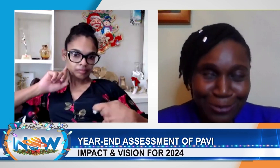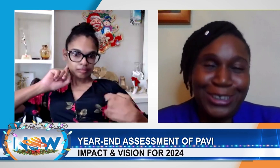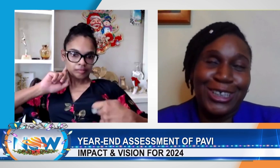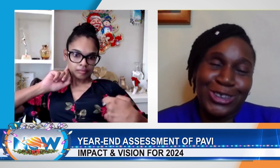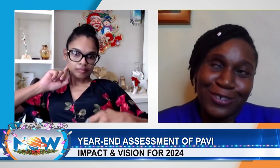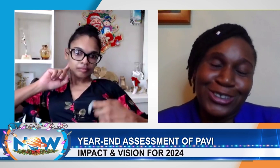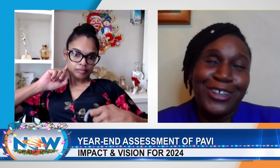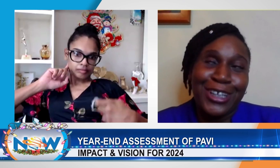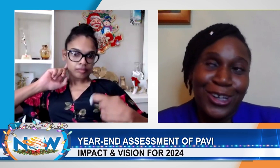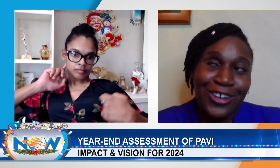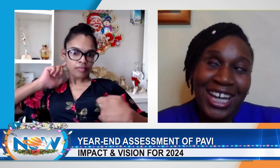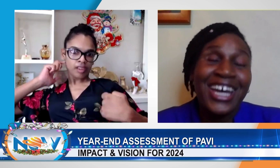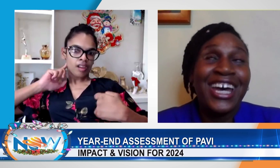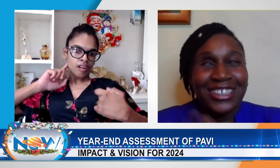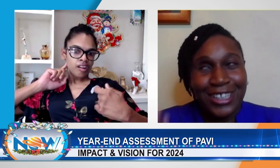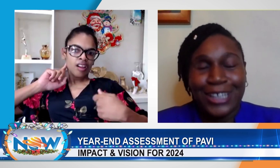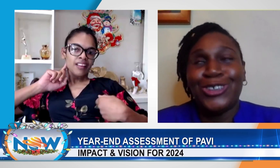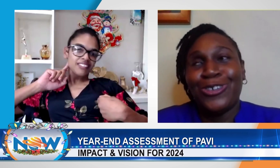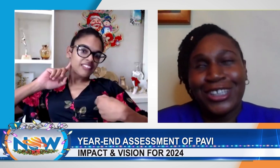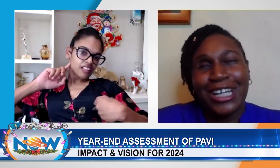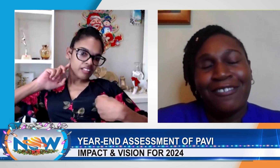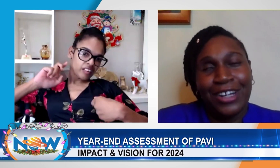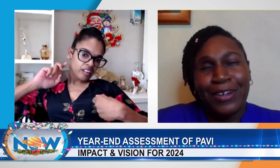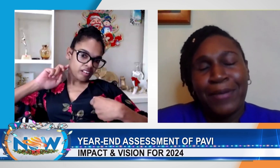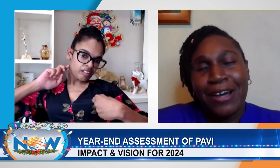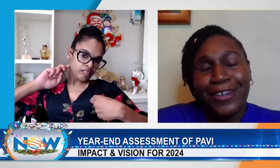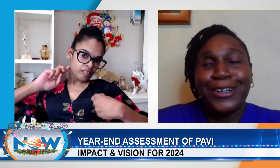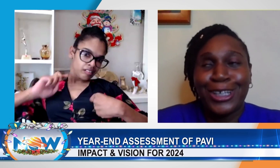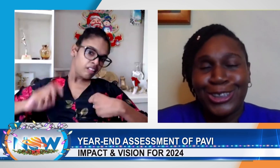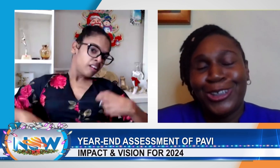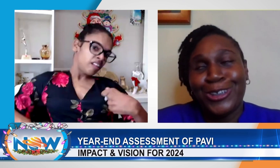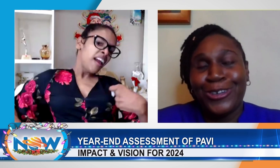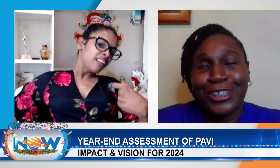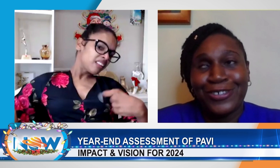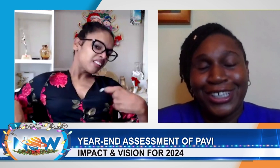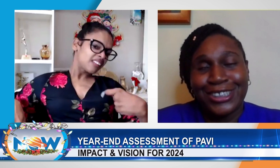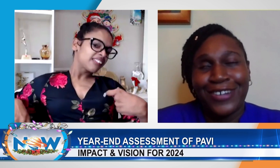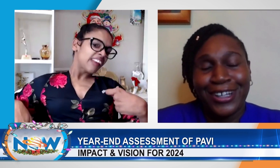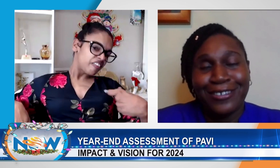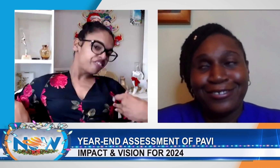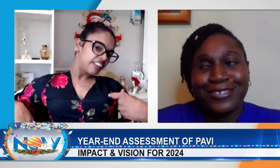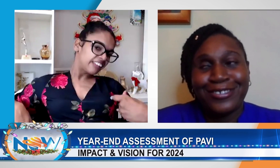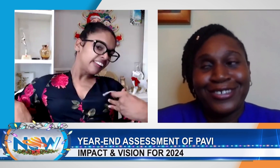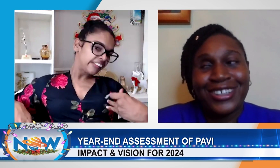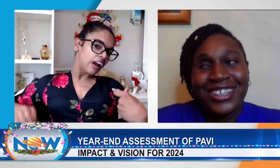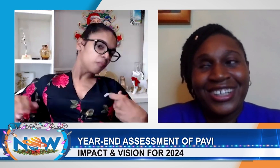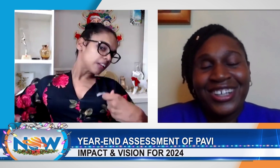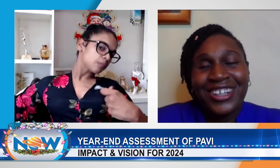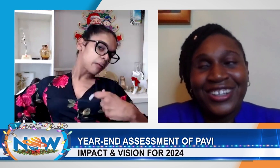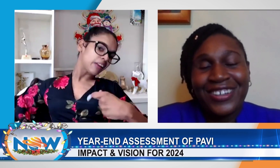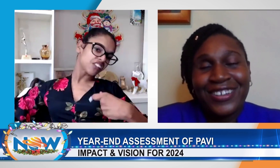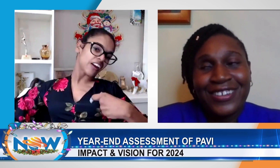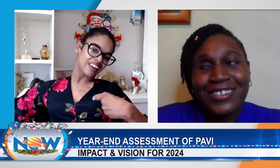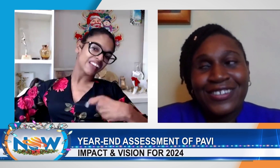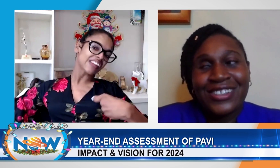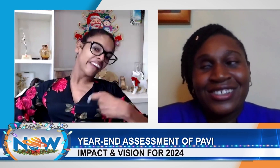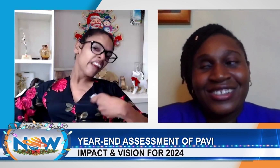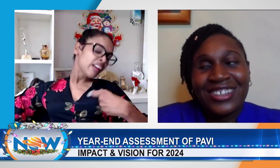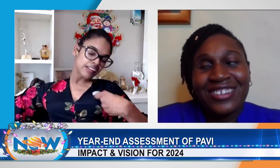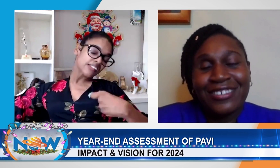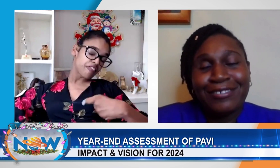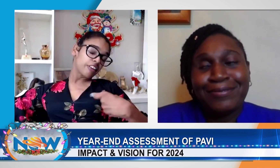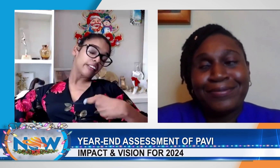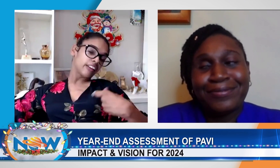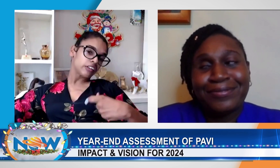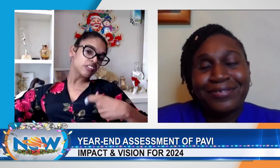conversation with you in the new year, as to let you know what's happening with Pavi, and continue the great work as well. Definitely, and it's my pleasure, Candice,